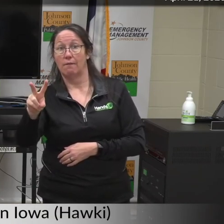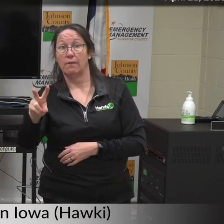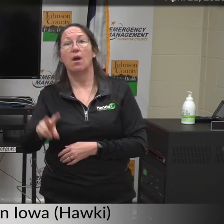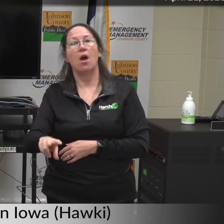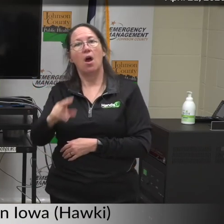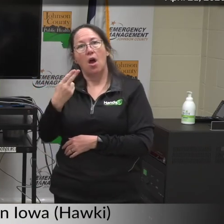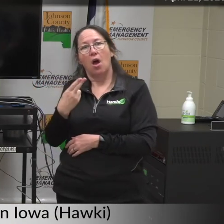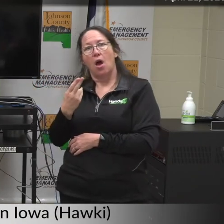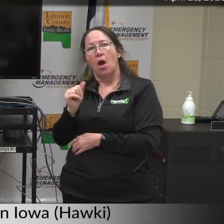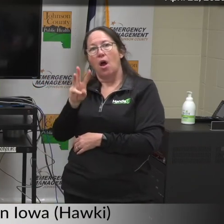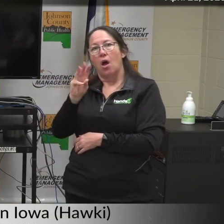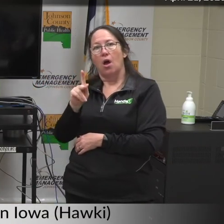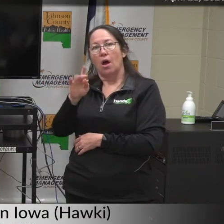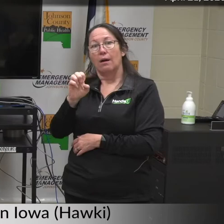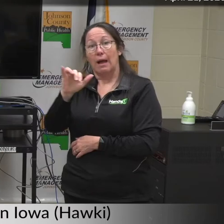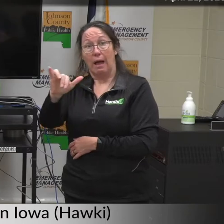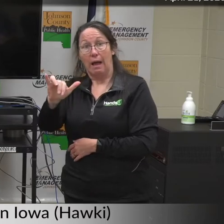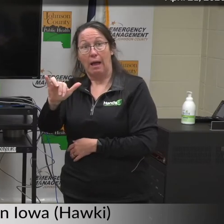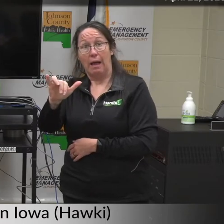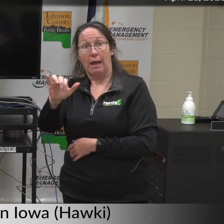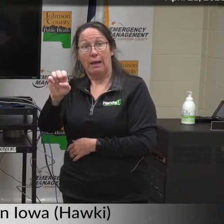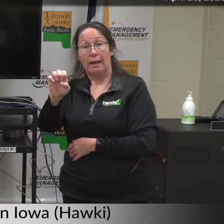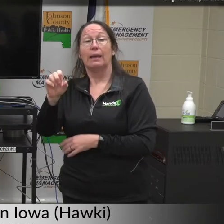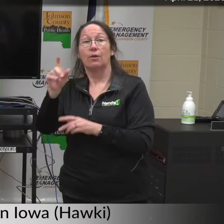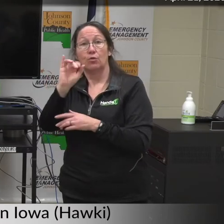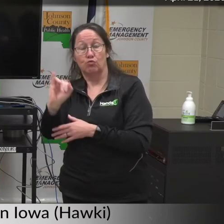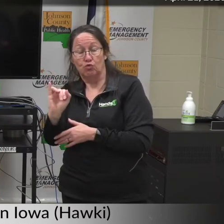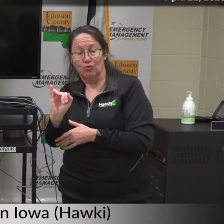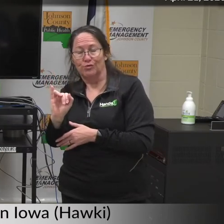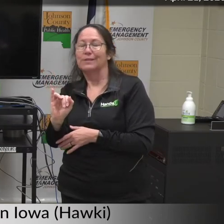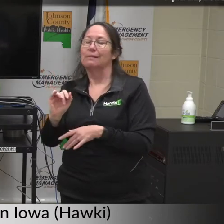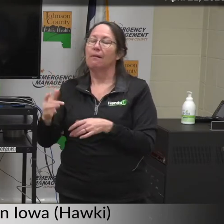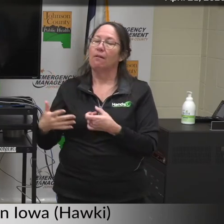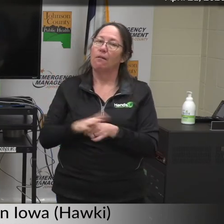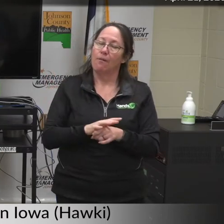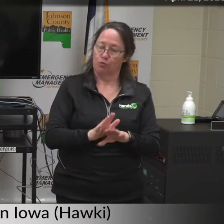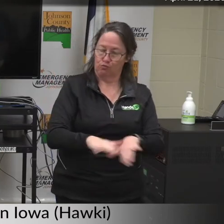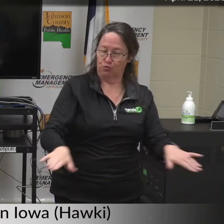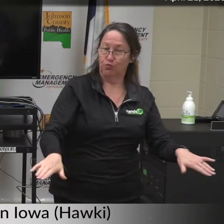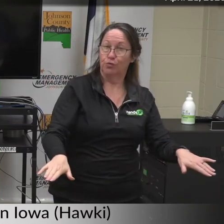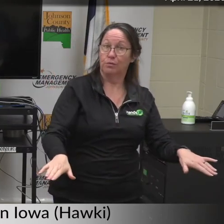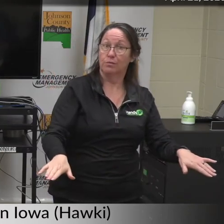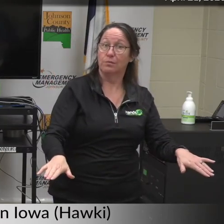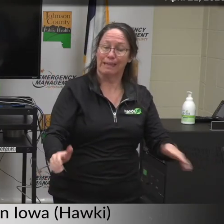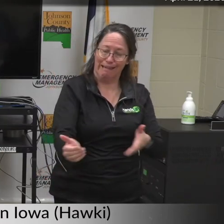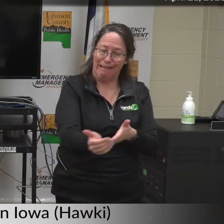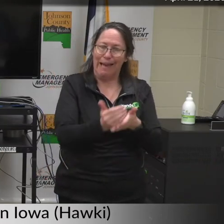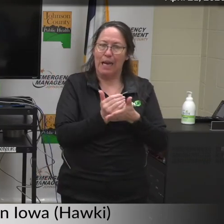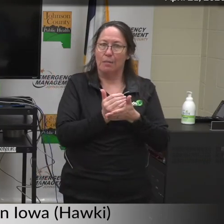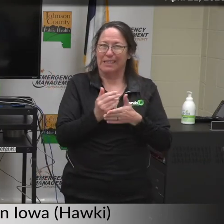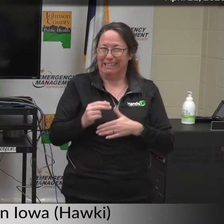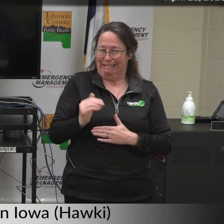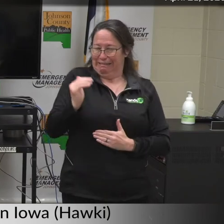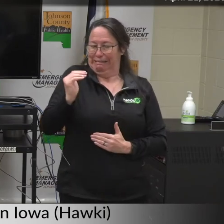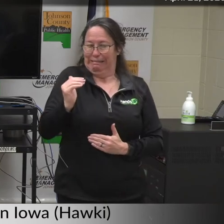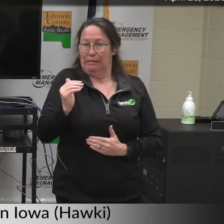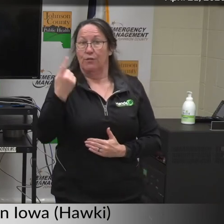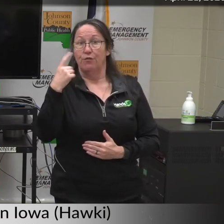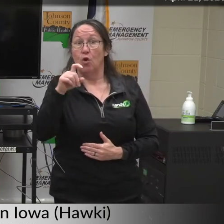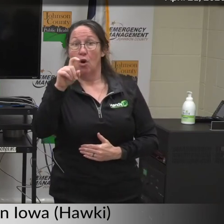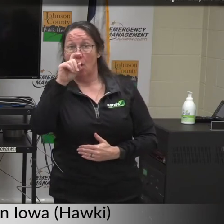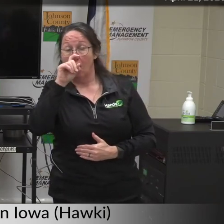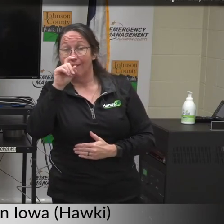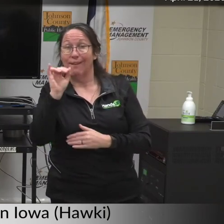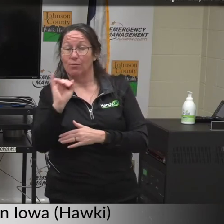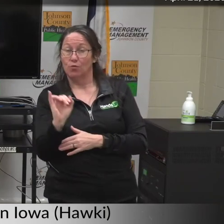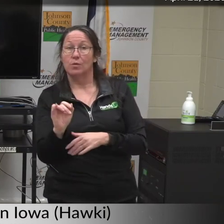provides health and dental coverage for children of working families. The income eligibility guidelines are slightly higher for Hawkeye than